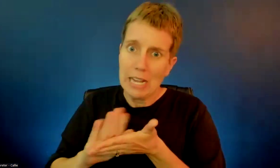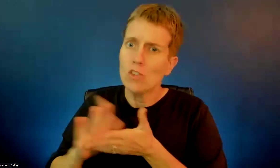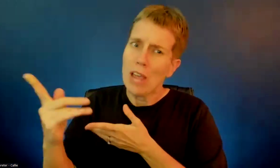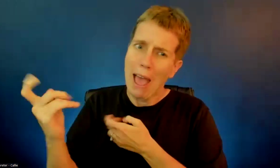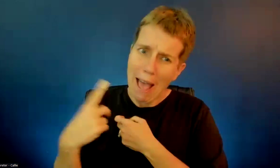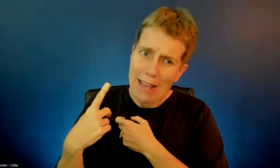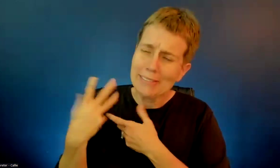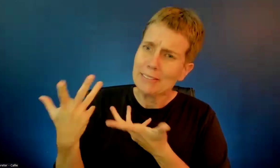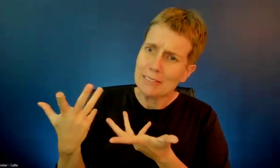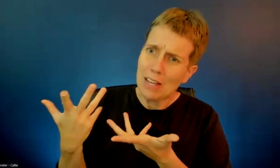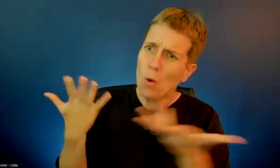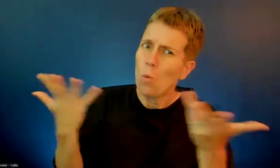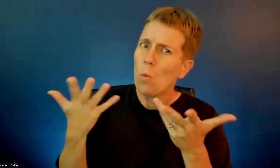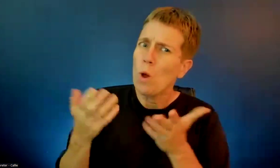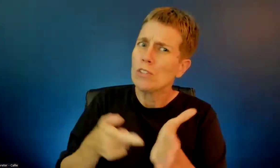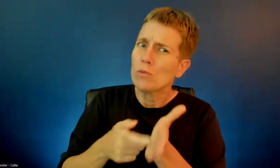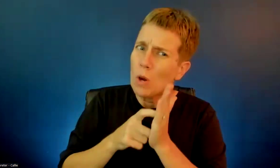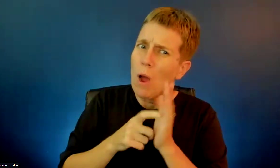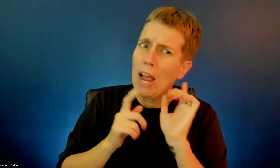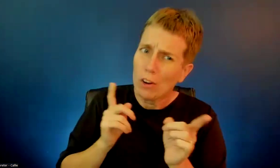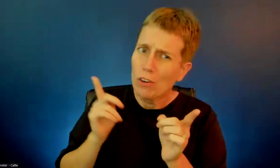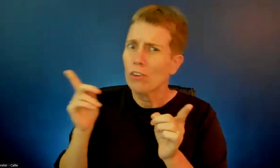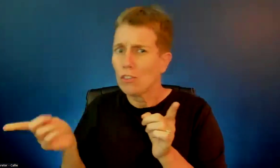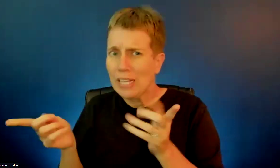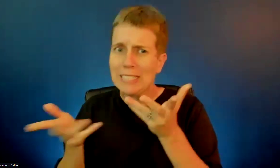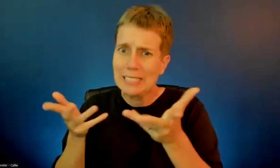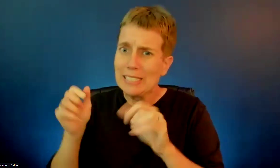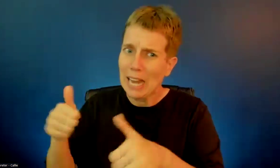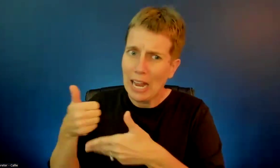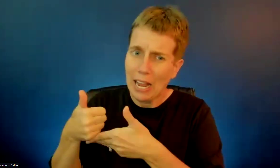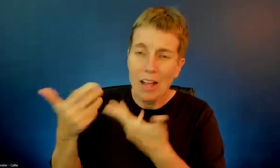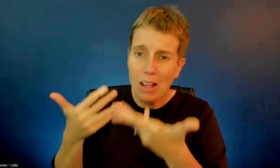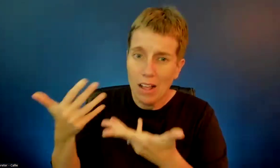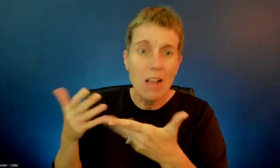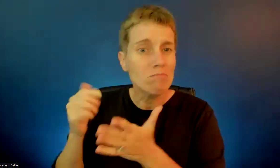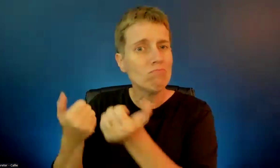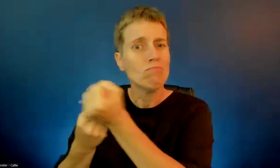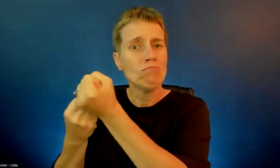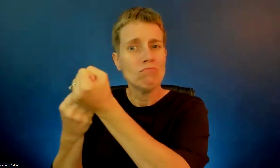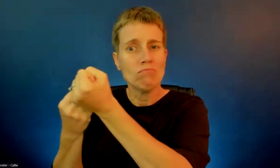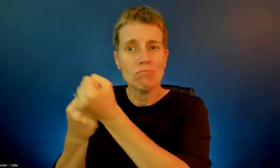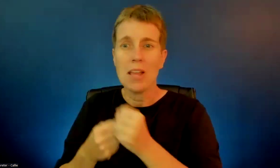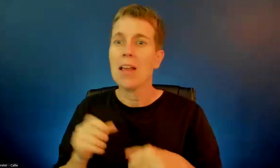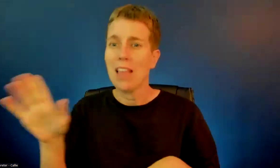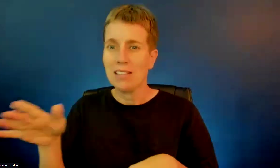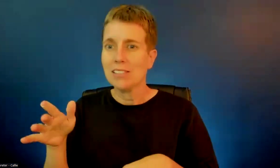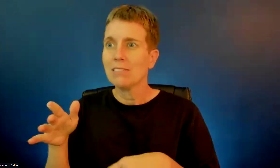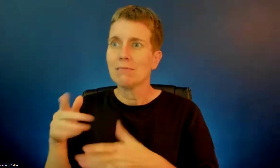I don't know the answer about the drive-through. But I knew the answer about the roll-in shower because I looked at that one a lot.